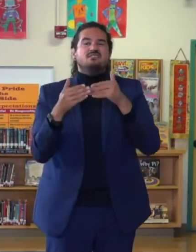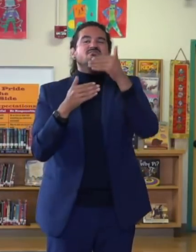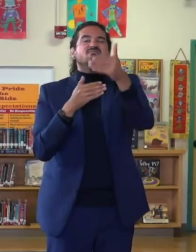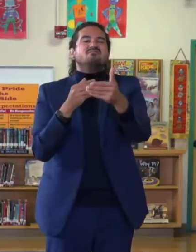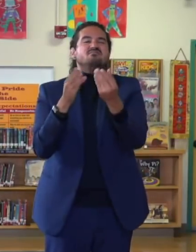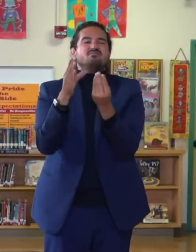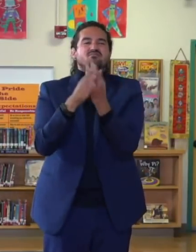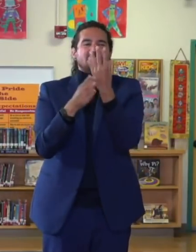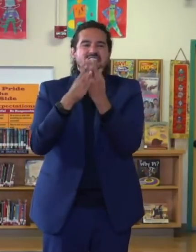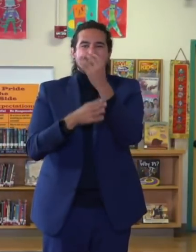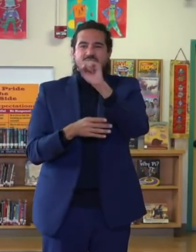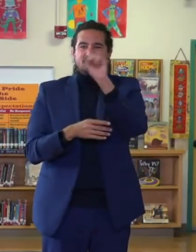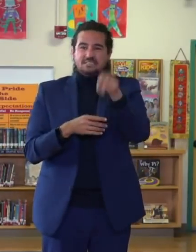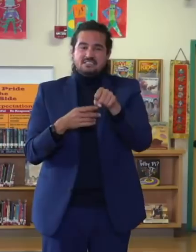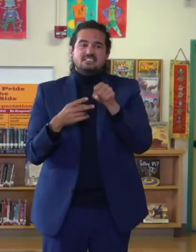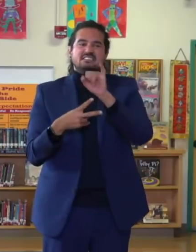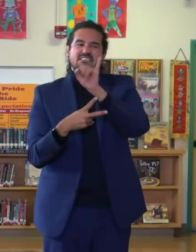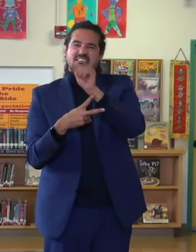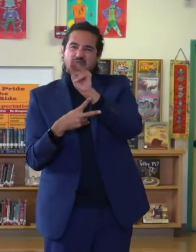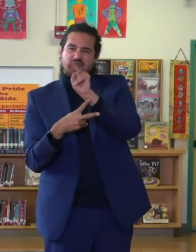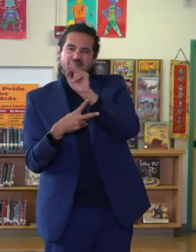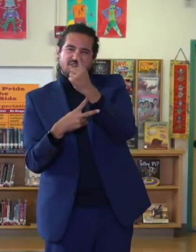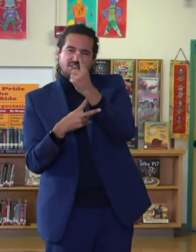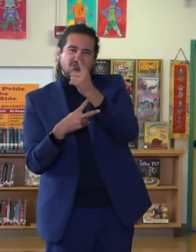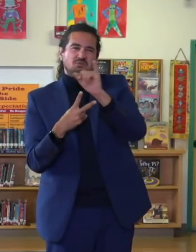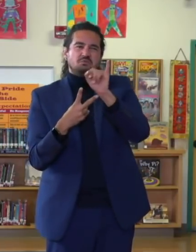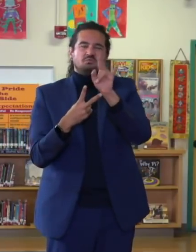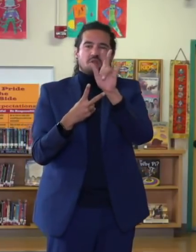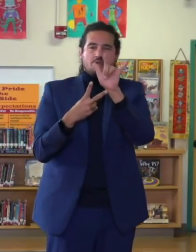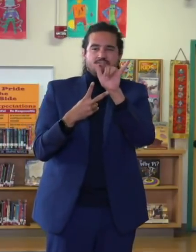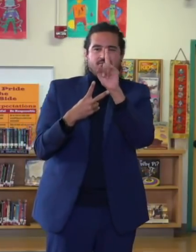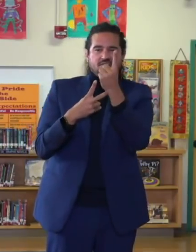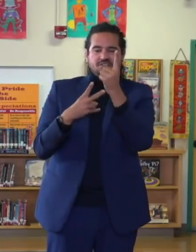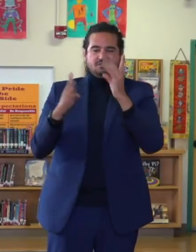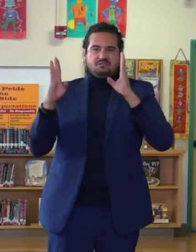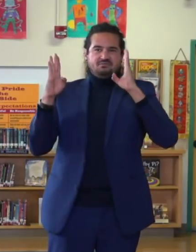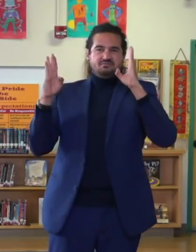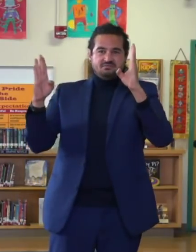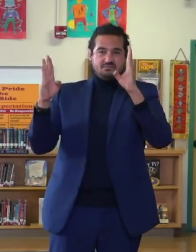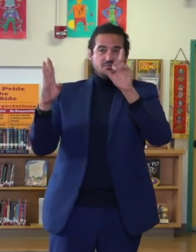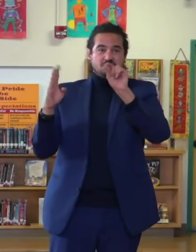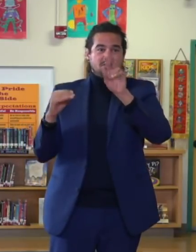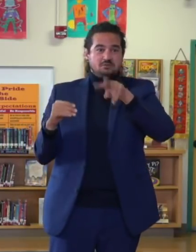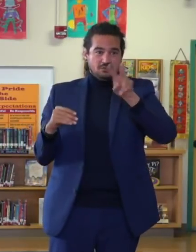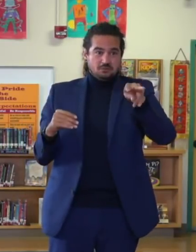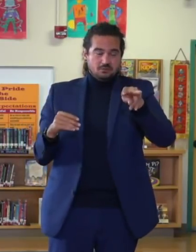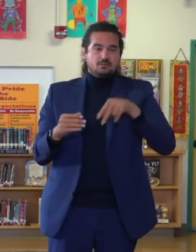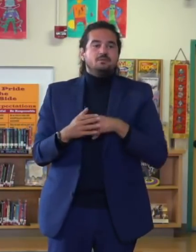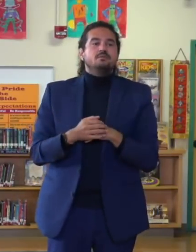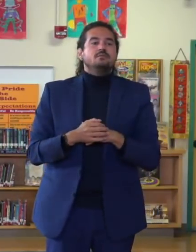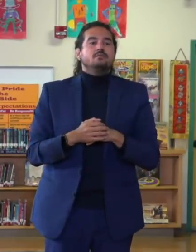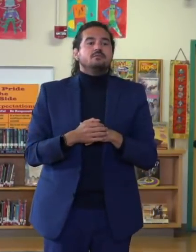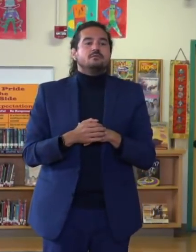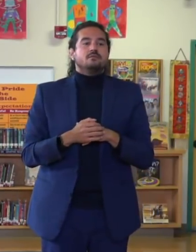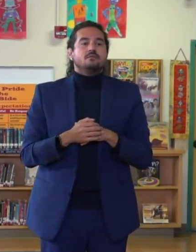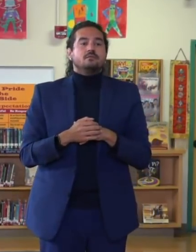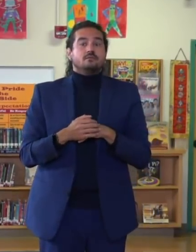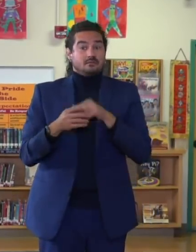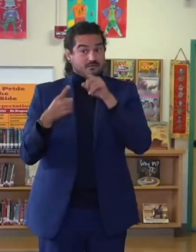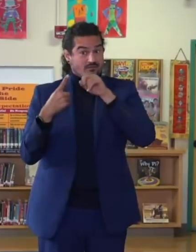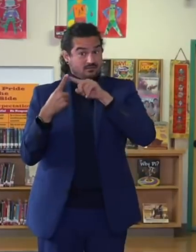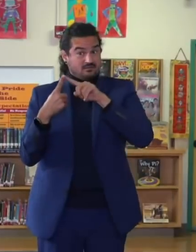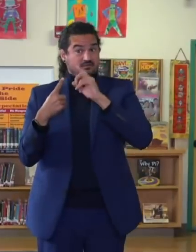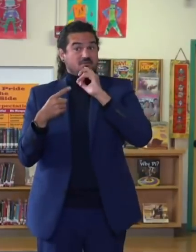or July 1st, whichever comes sooner. Concurrent with that, we also